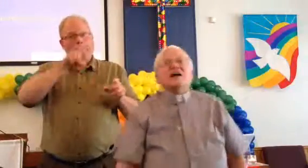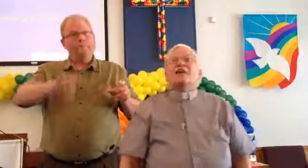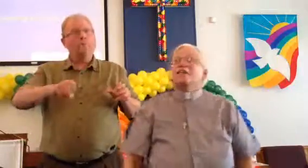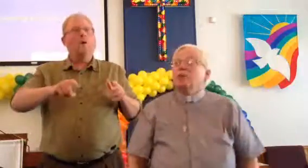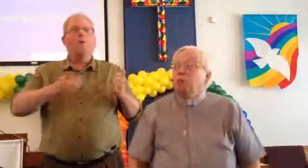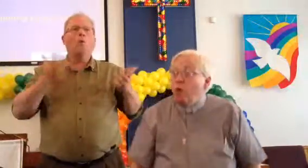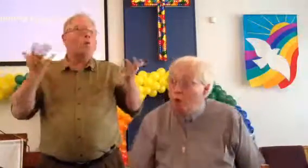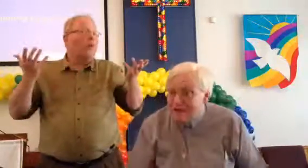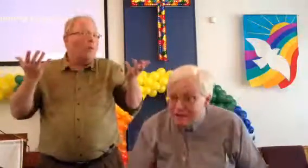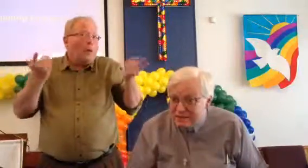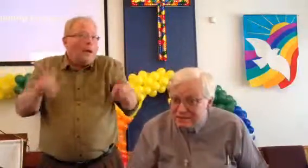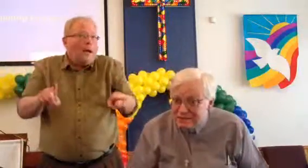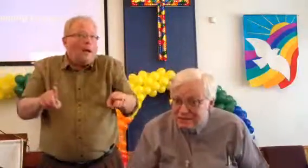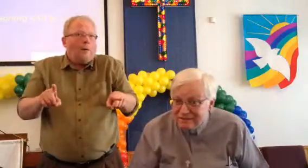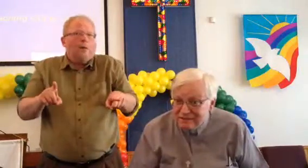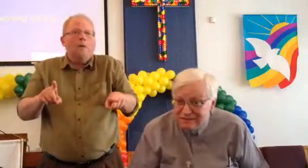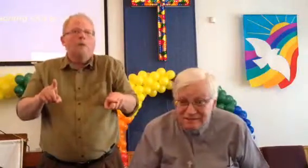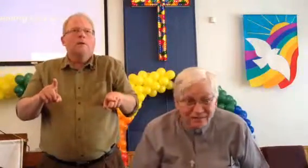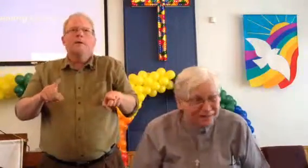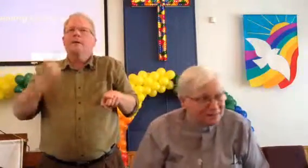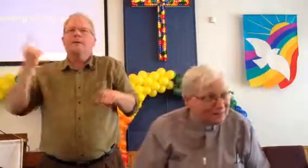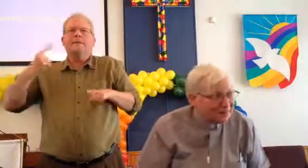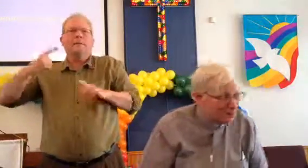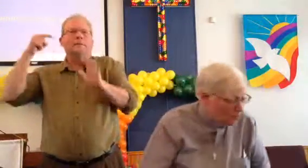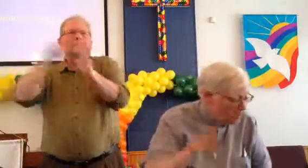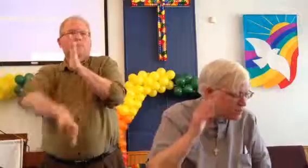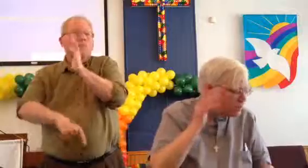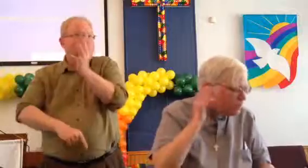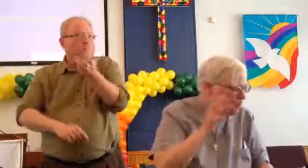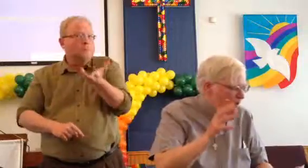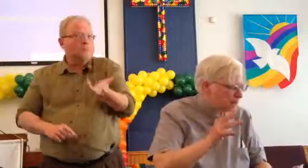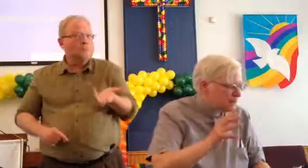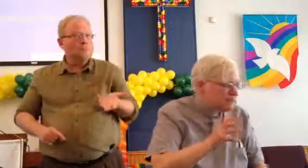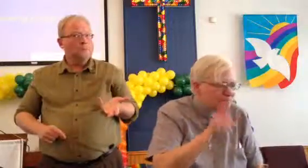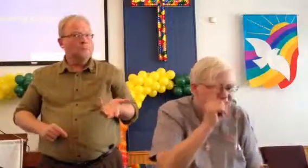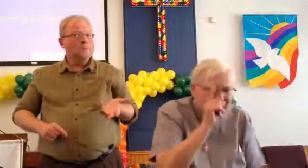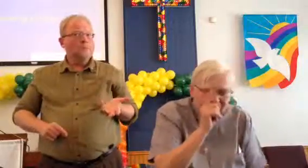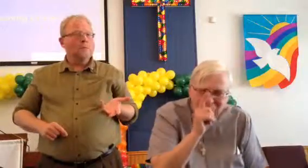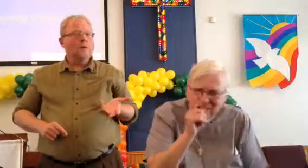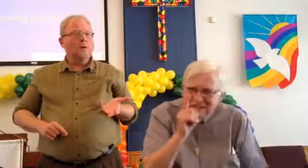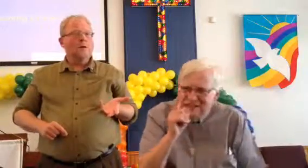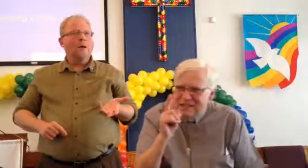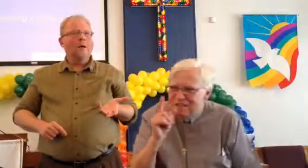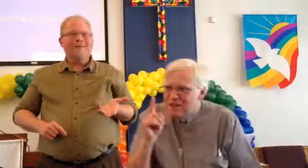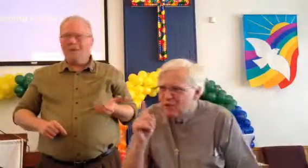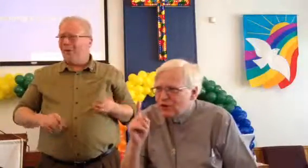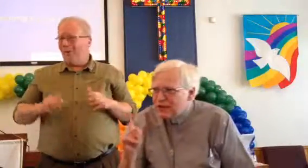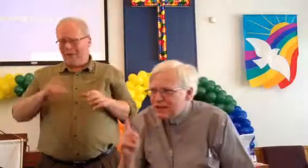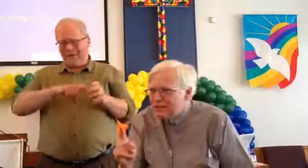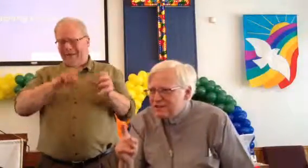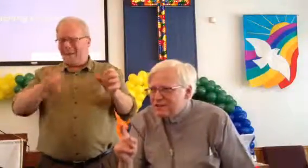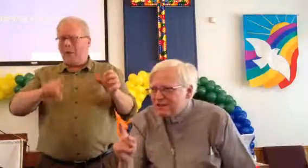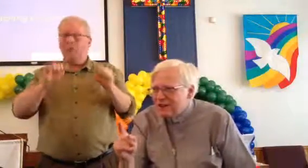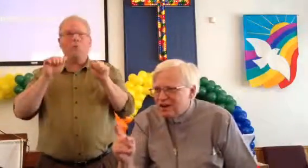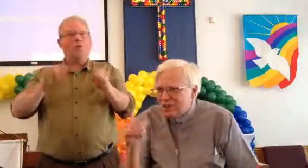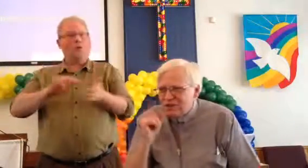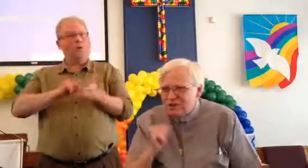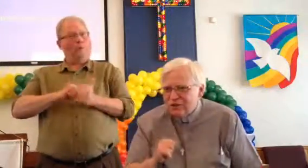the point? What's the point? See, there is a return.